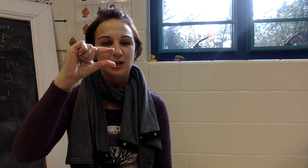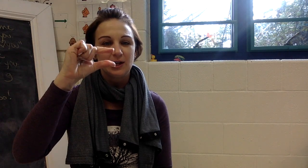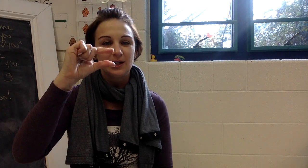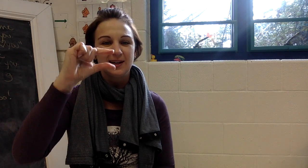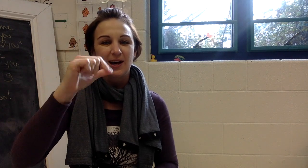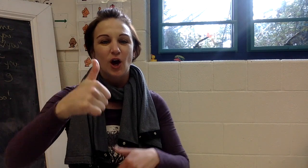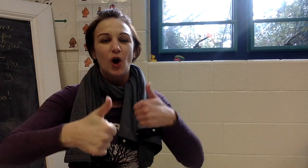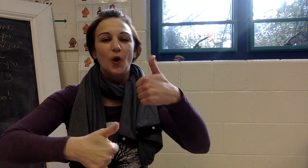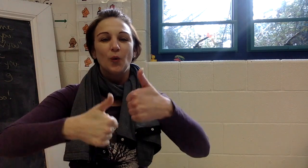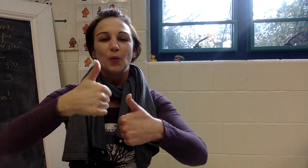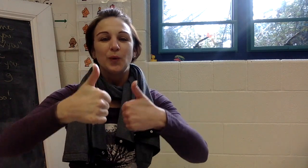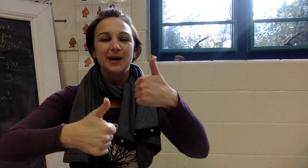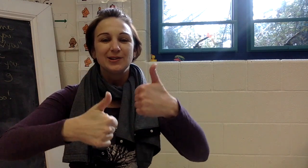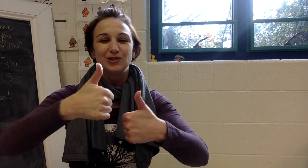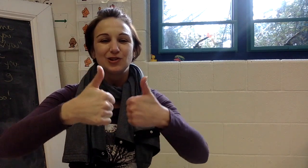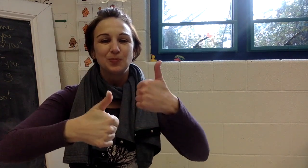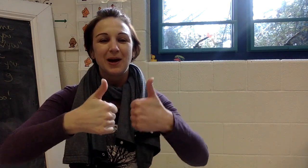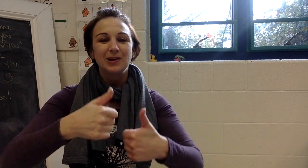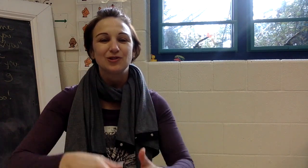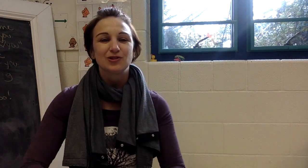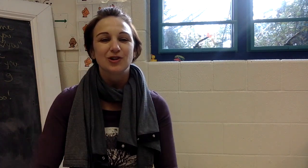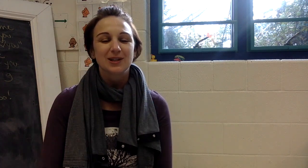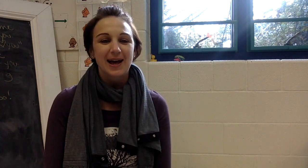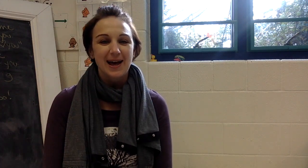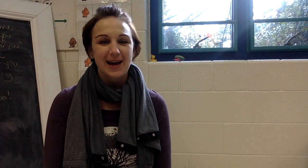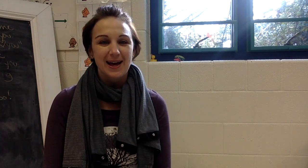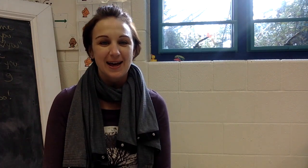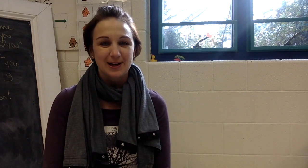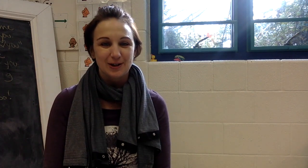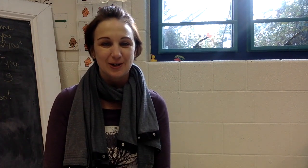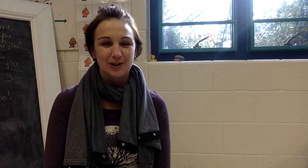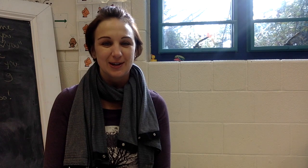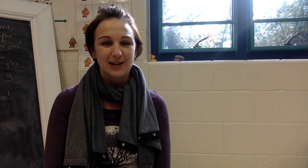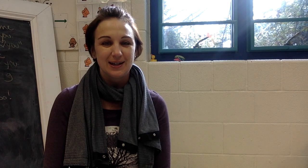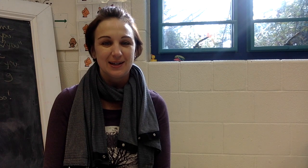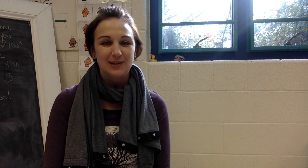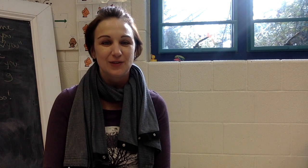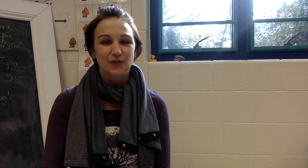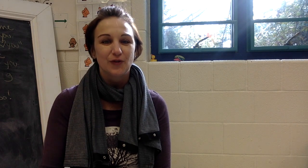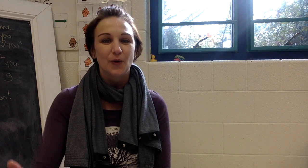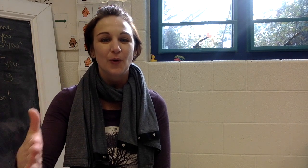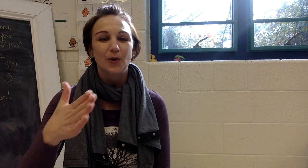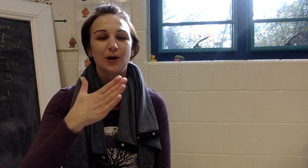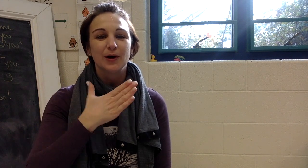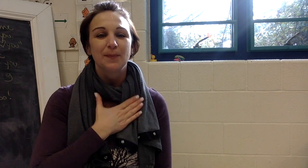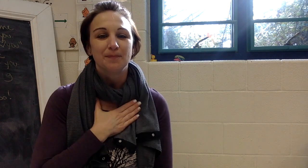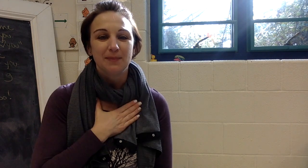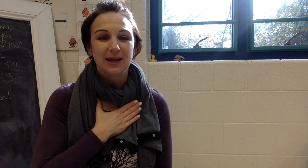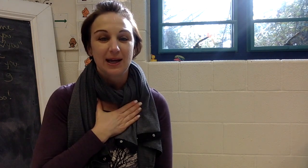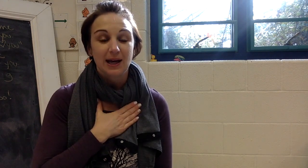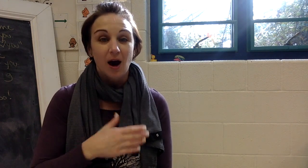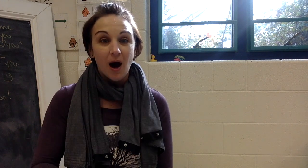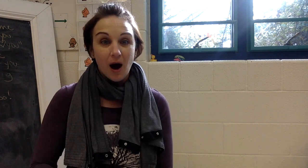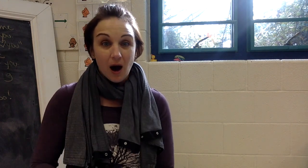G. Which special letter is for me? Oh!